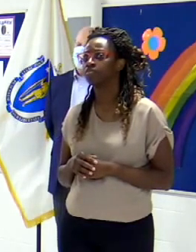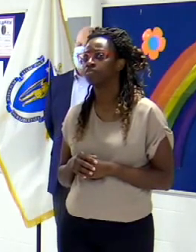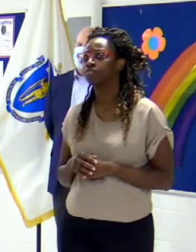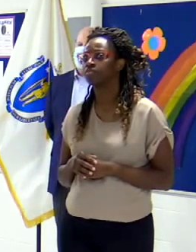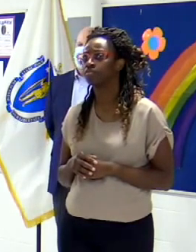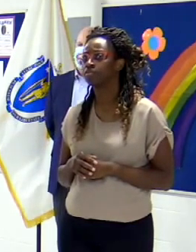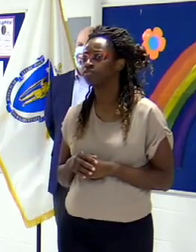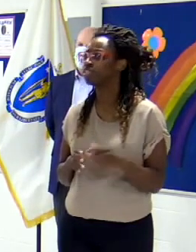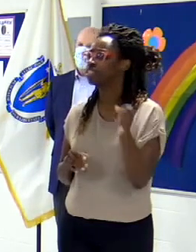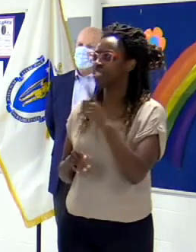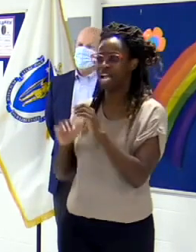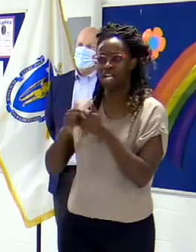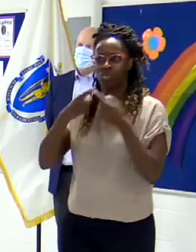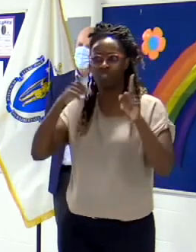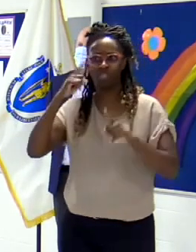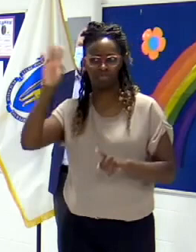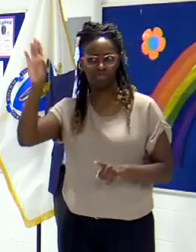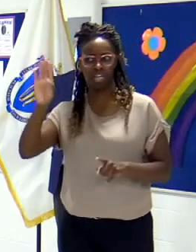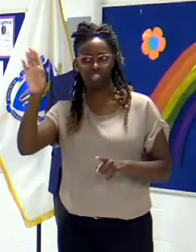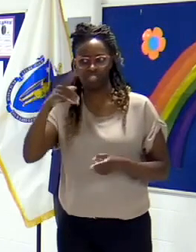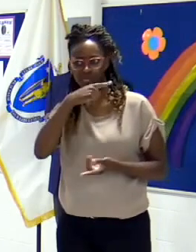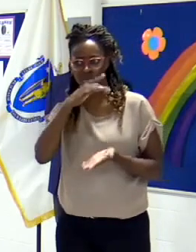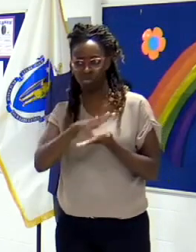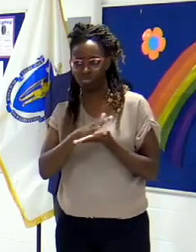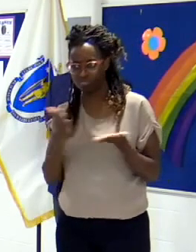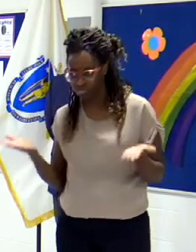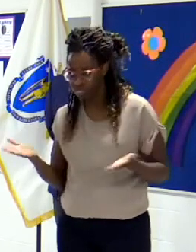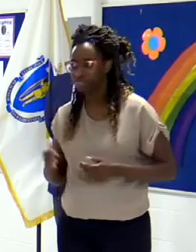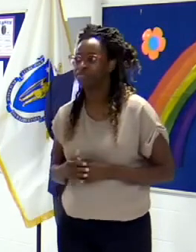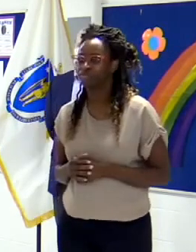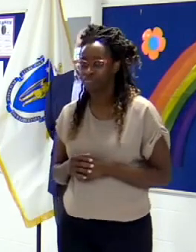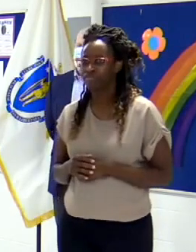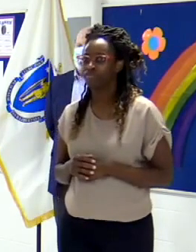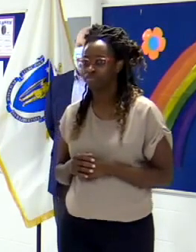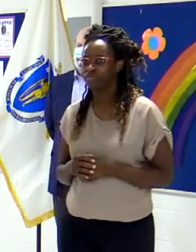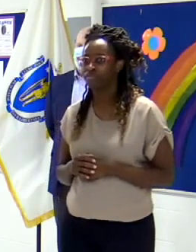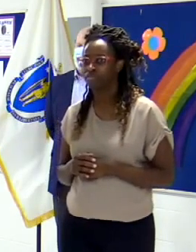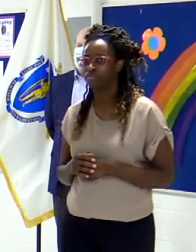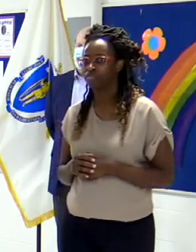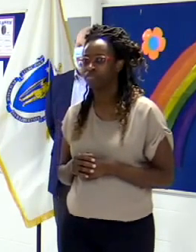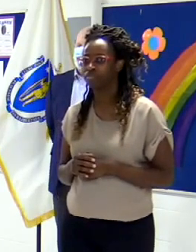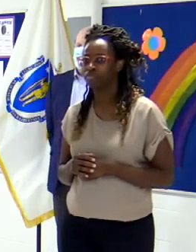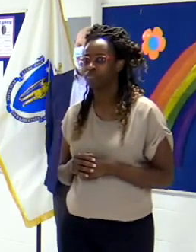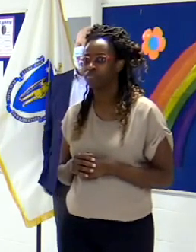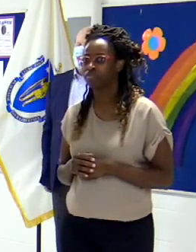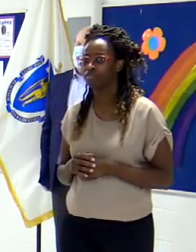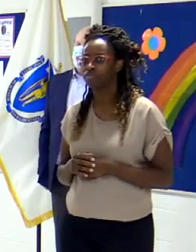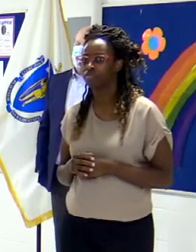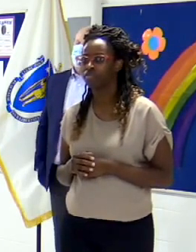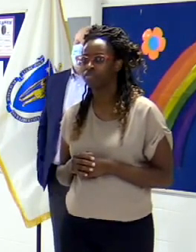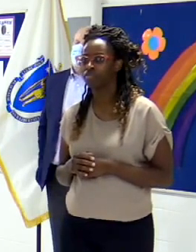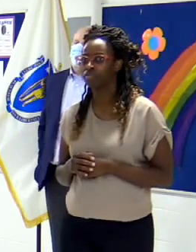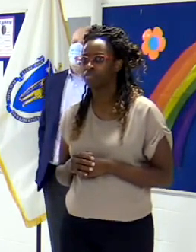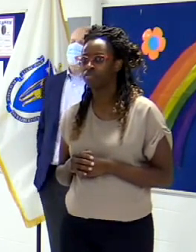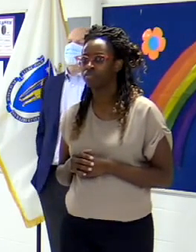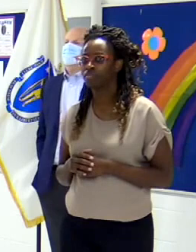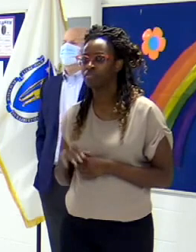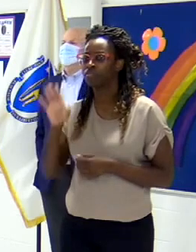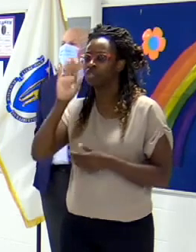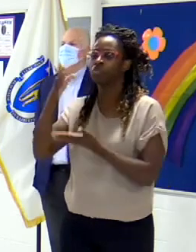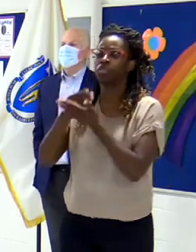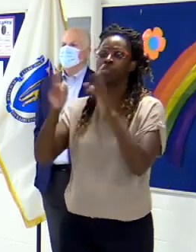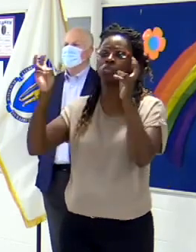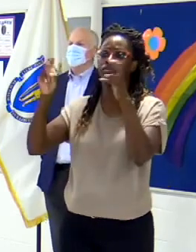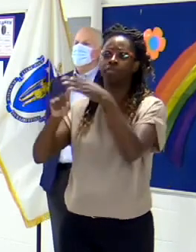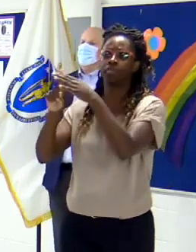and trying to get back some of the areas. And now that we have some things